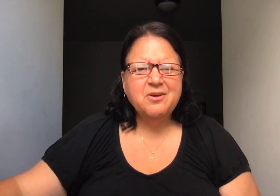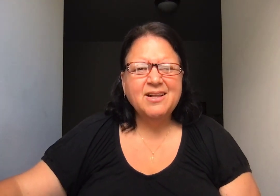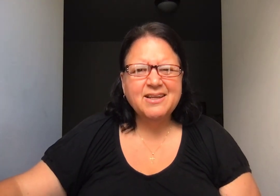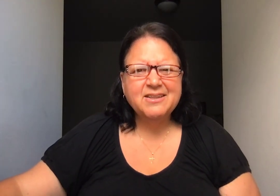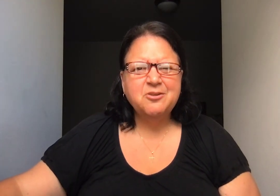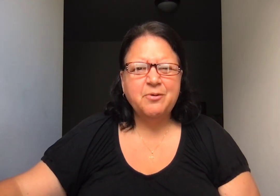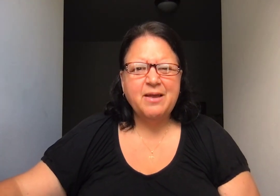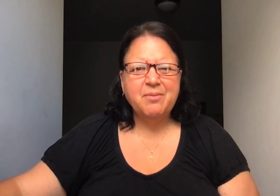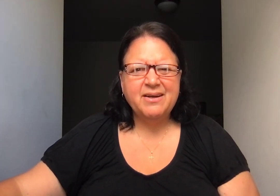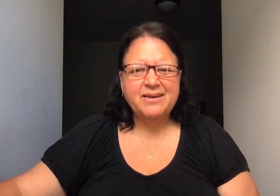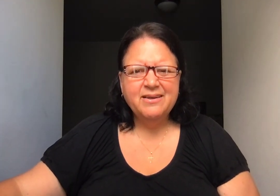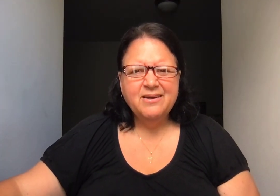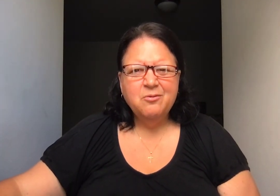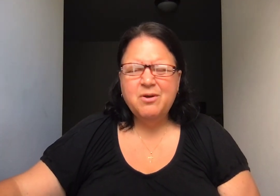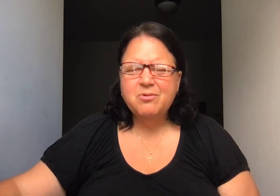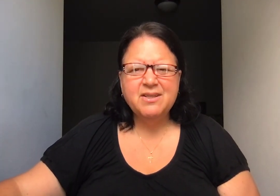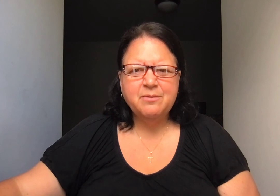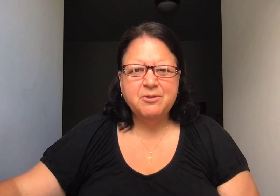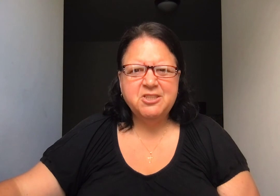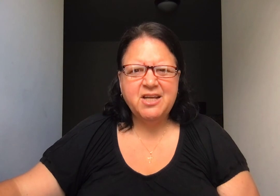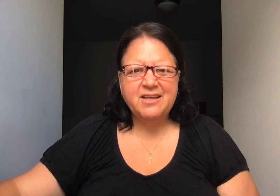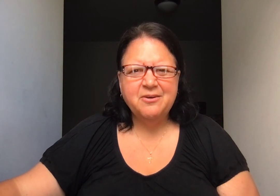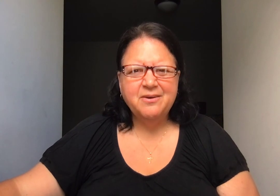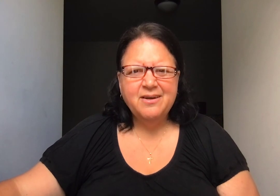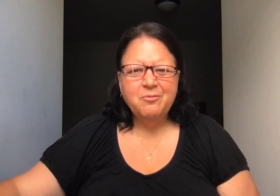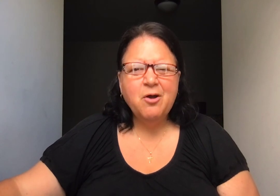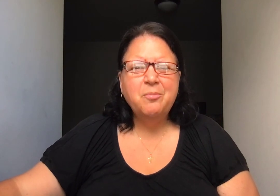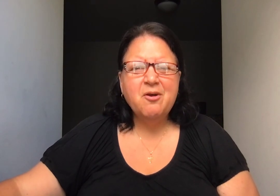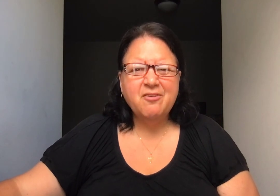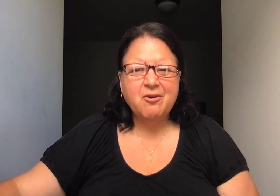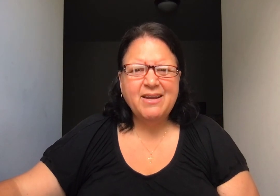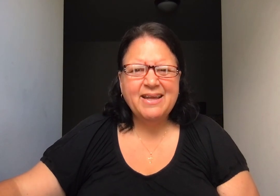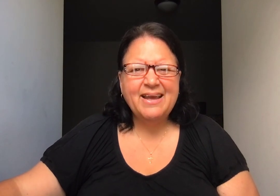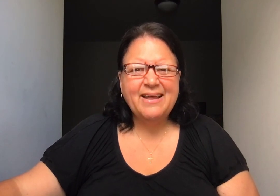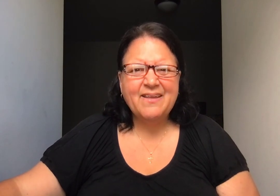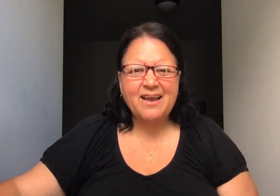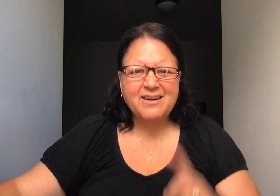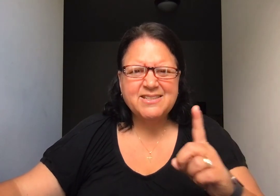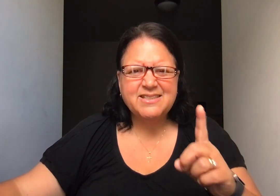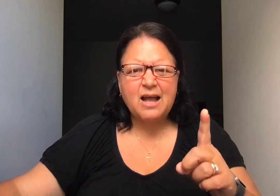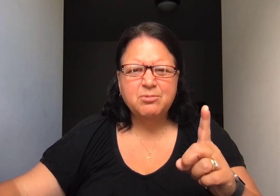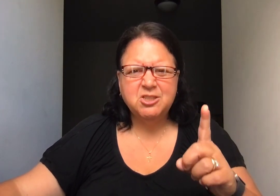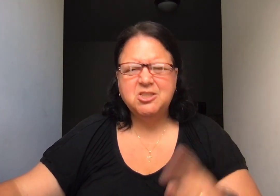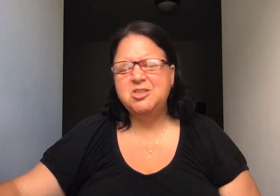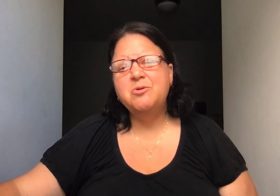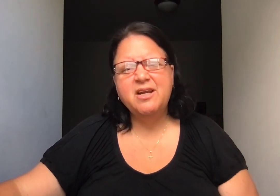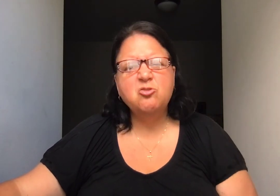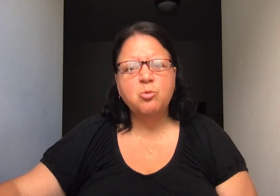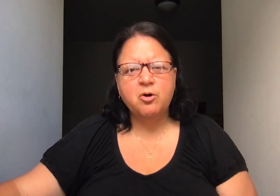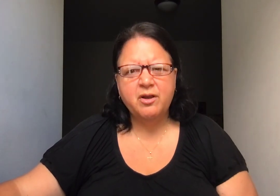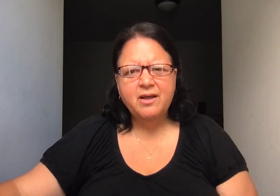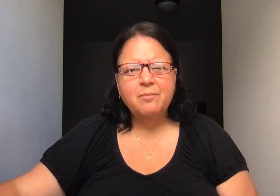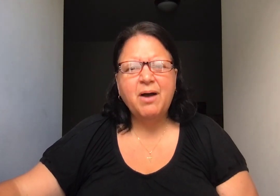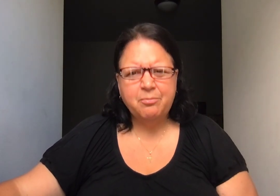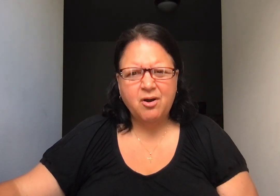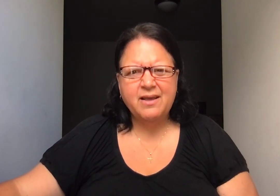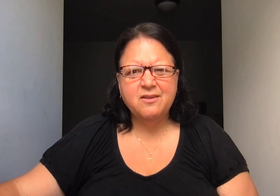can click the donate button. We really appreciate you. We hope you have a great day and that God establishes you in his word by praying the